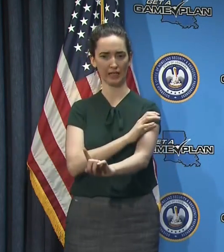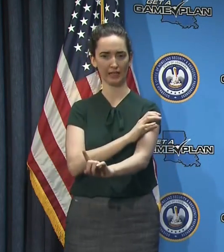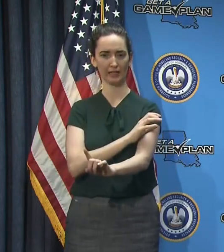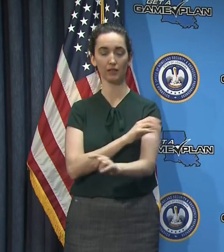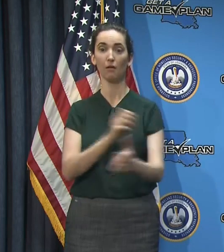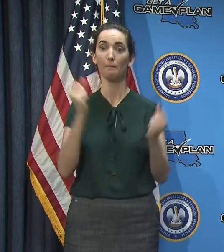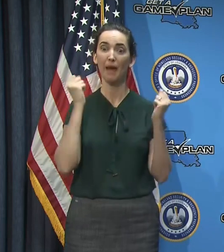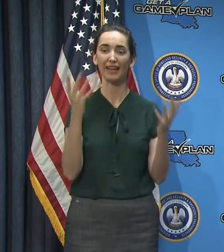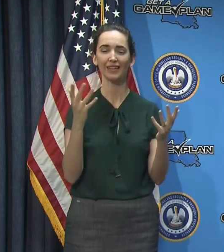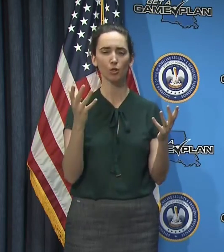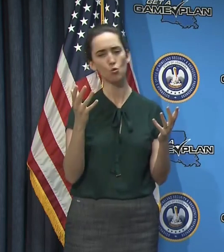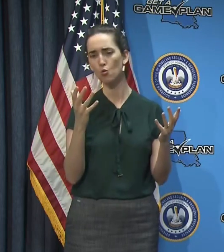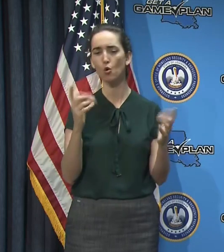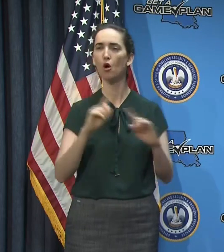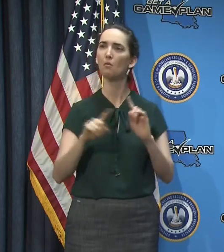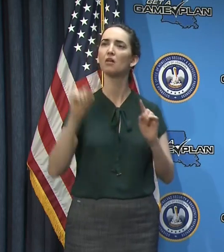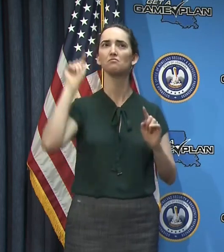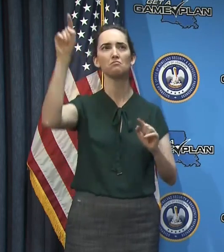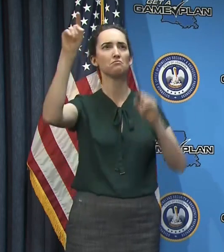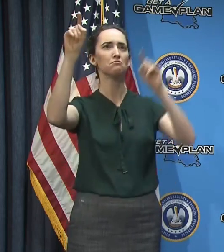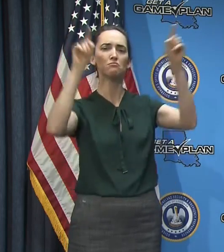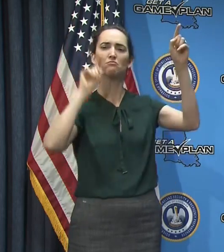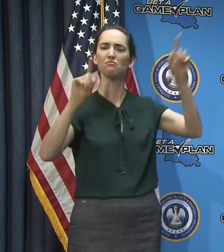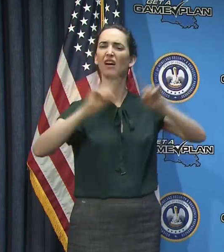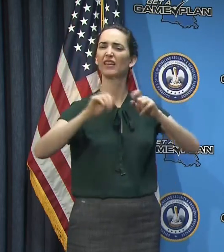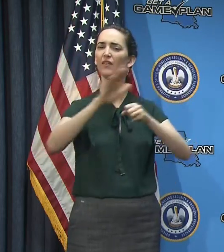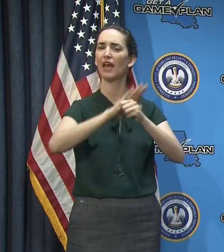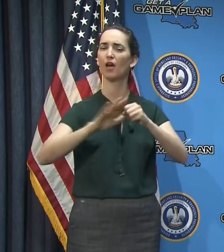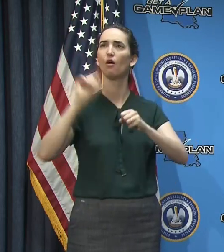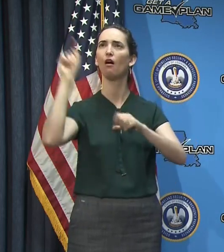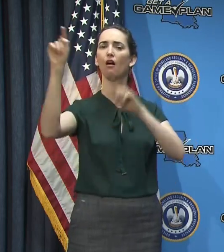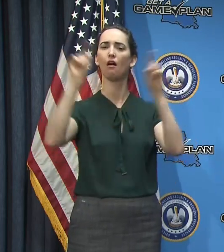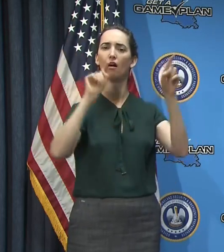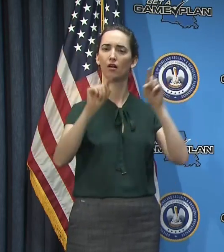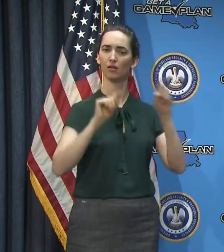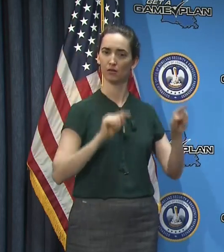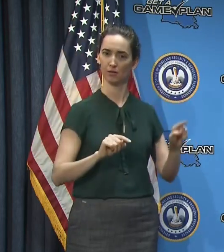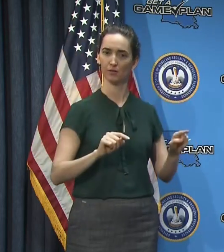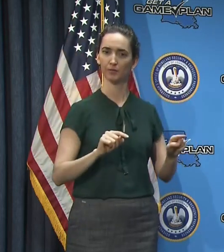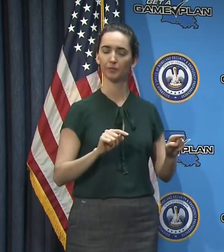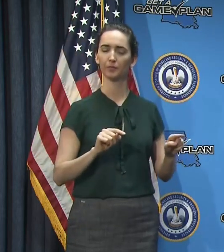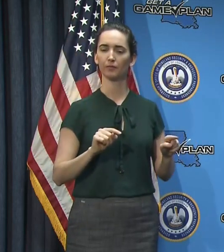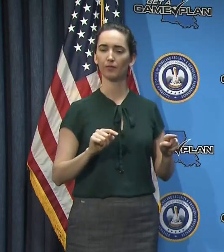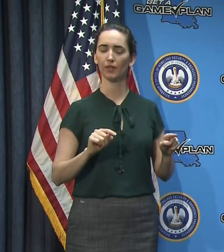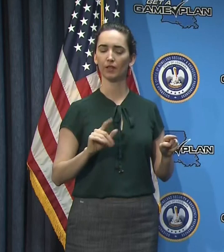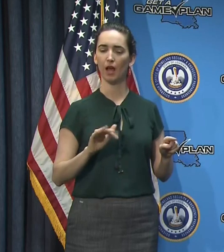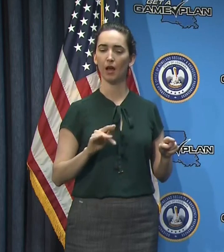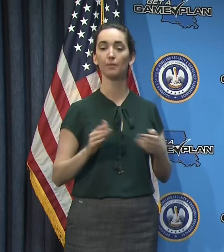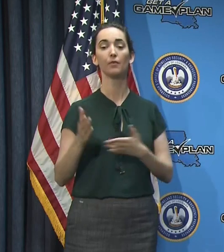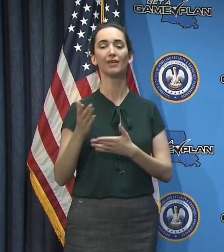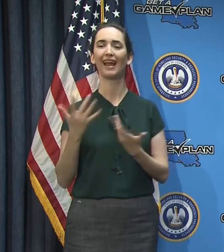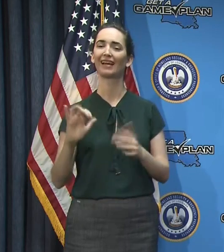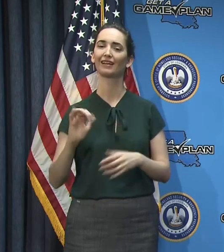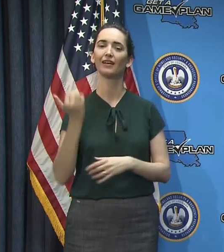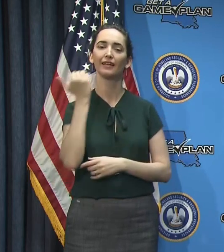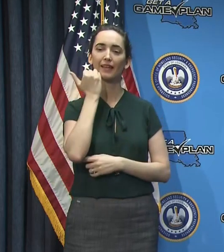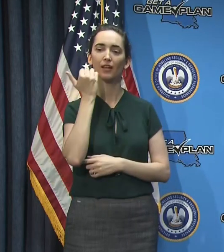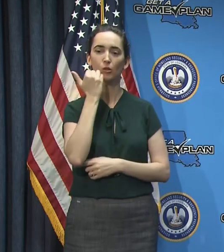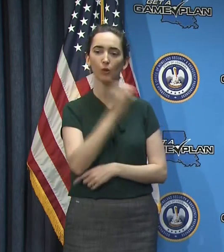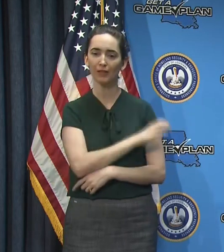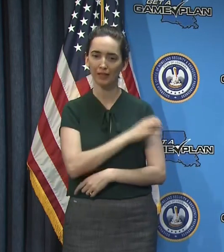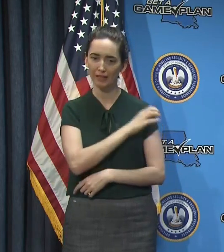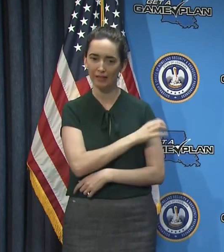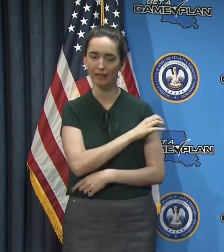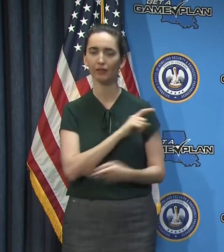a huge number of clinics, but, but in different geographic regions, some of them, um, dental clinics, some are